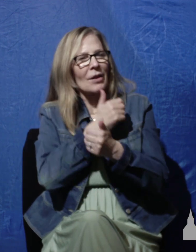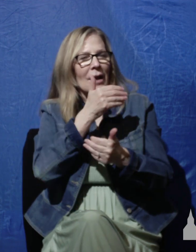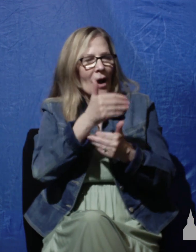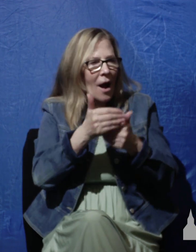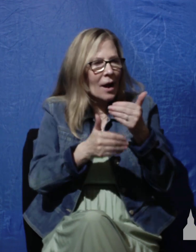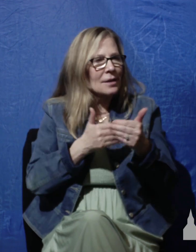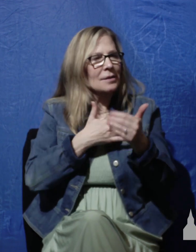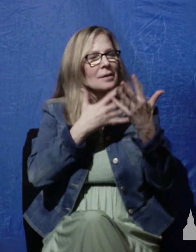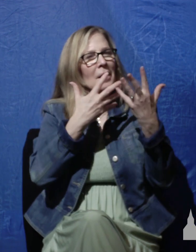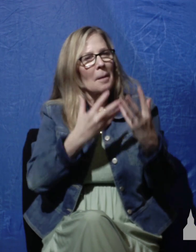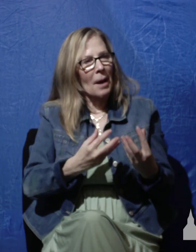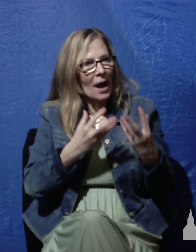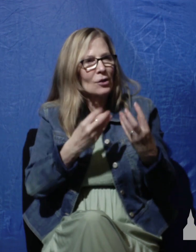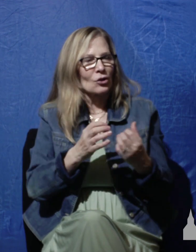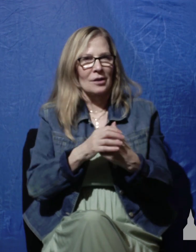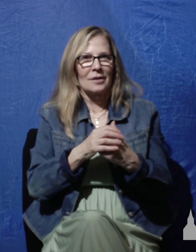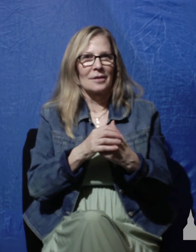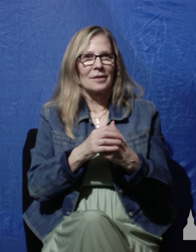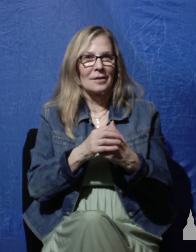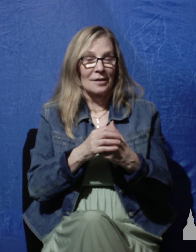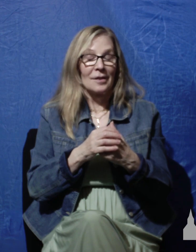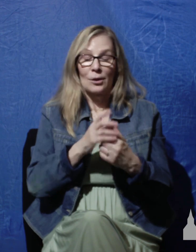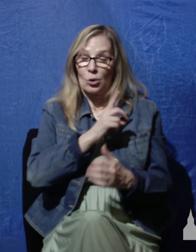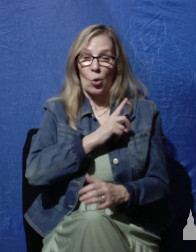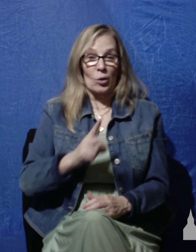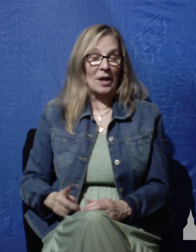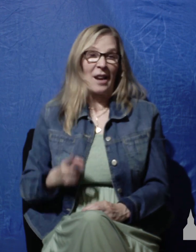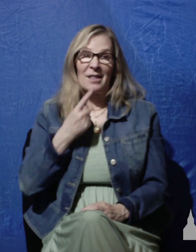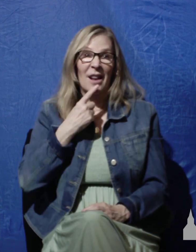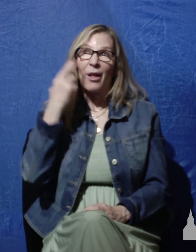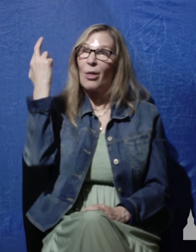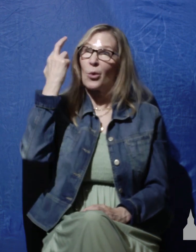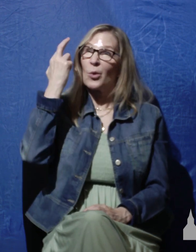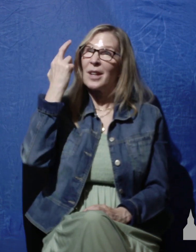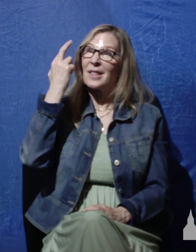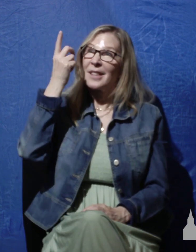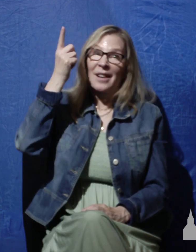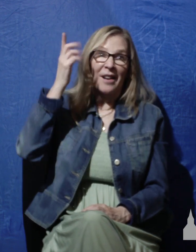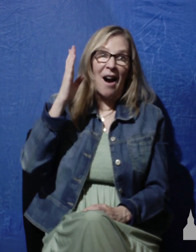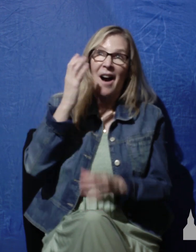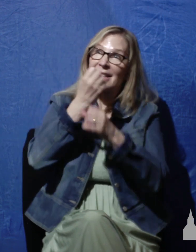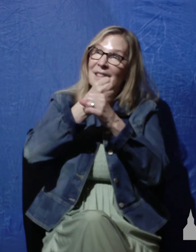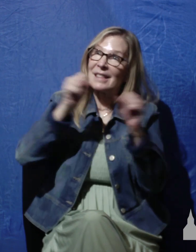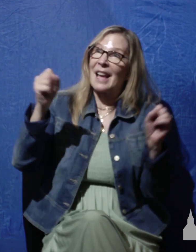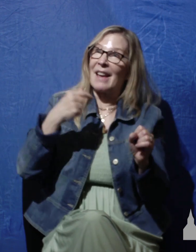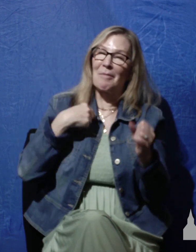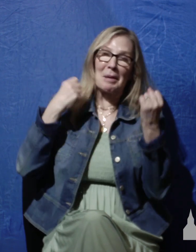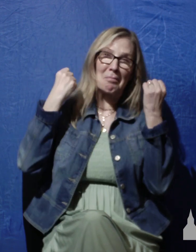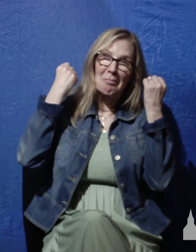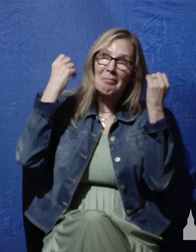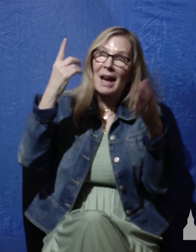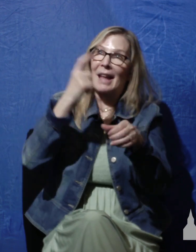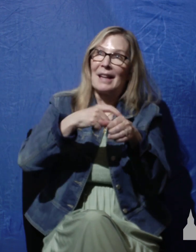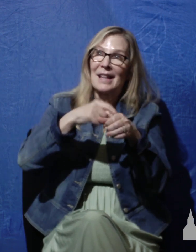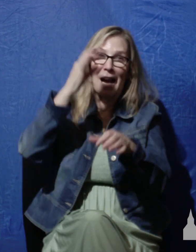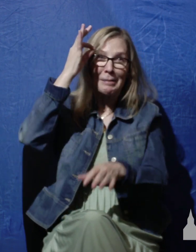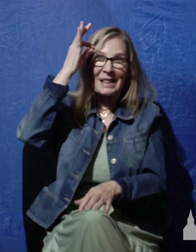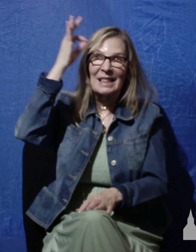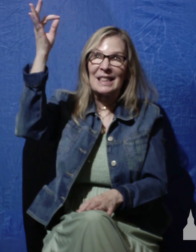is saying is that the reason that God has kept him alive and has delivered him so many times from death is because of his love and